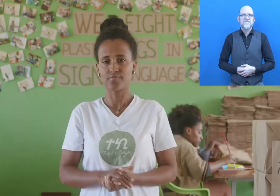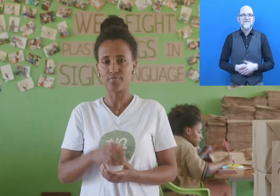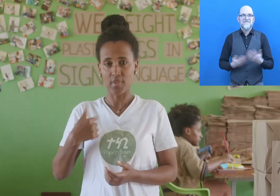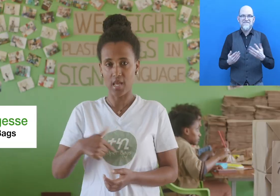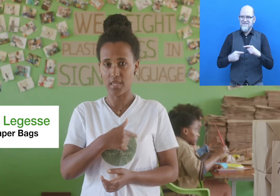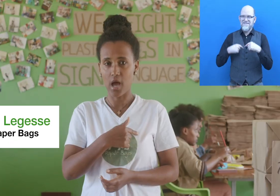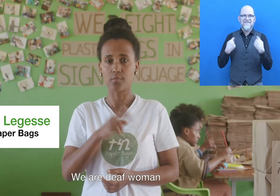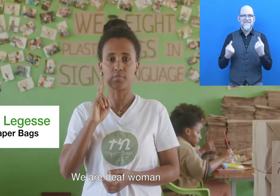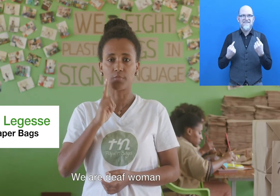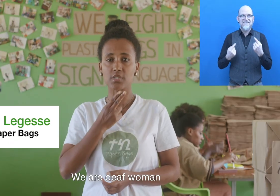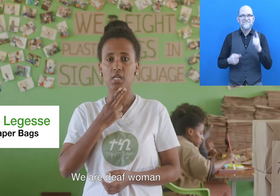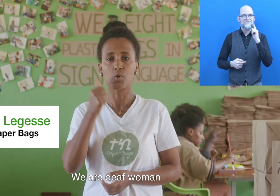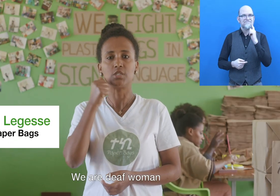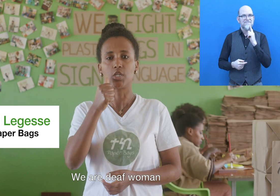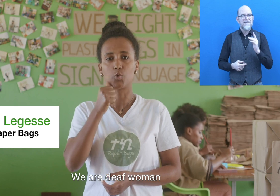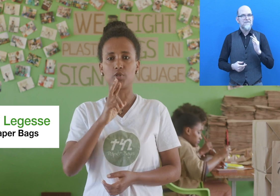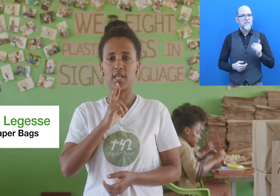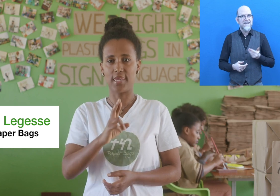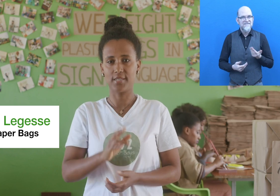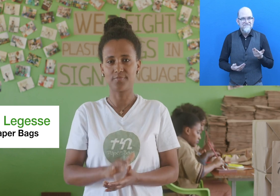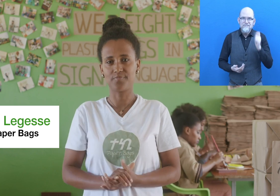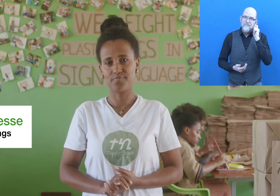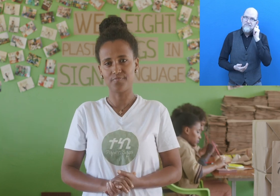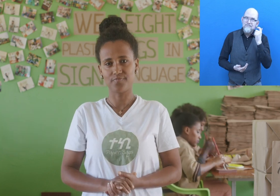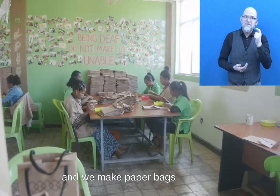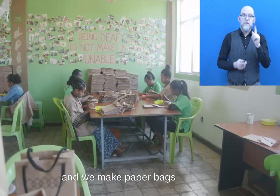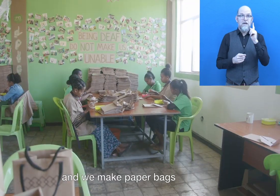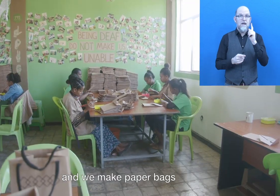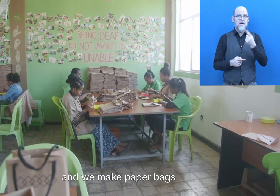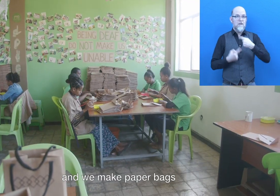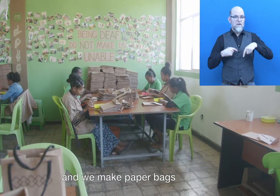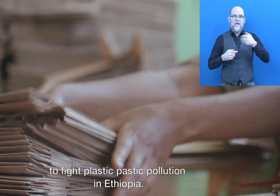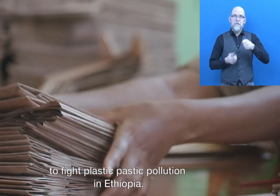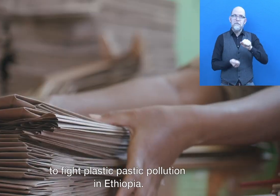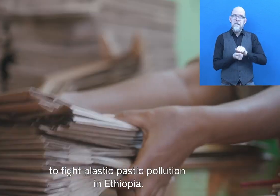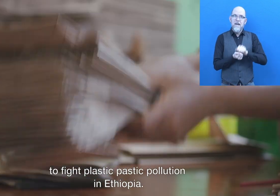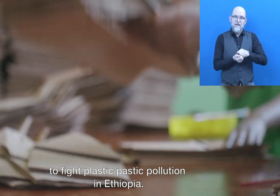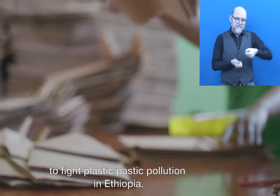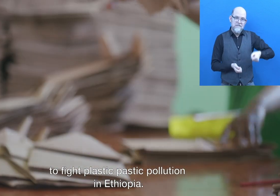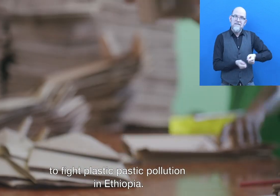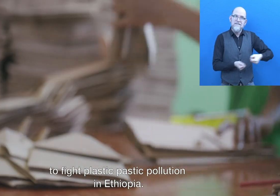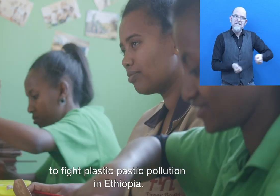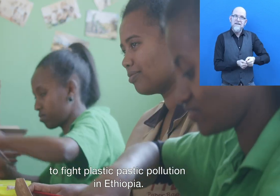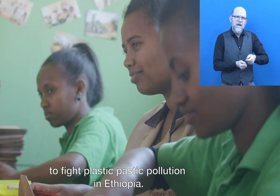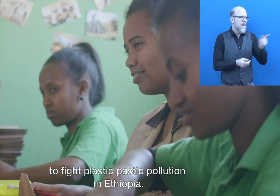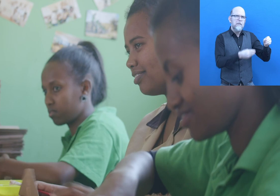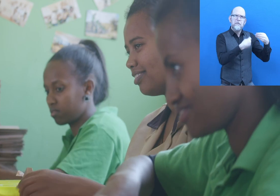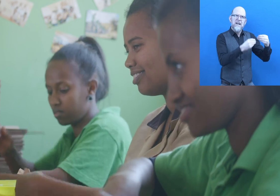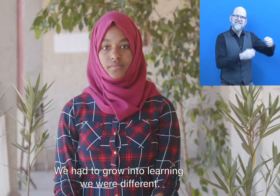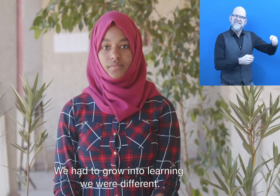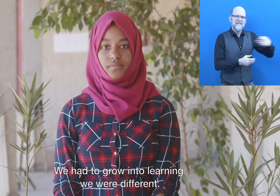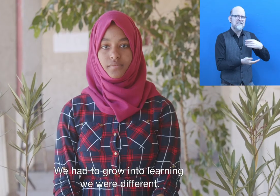Mimi Legacy. We are deaf women and we make paper bags to fight plastic pollution in Ethiopia.